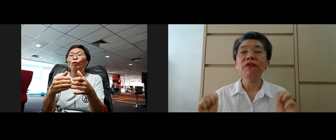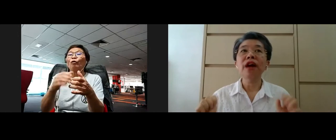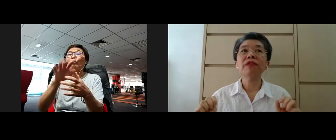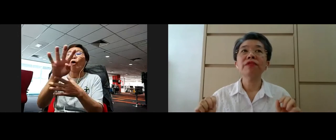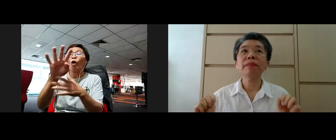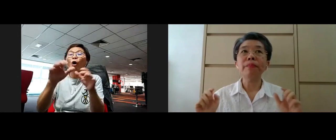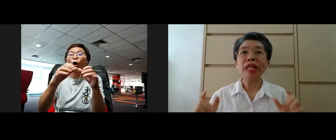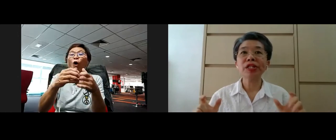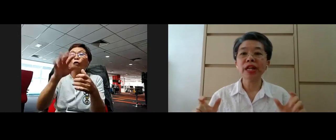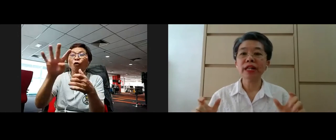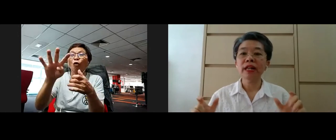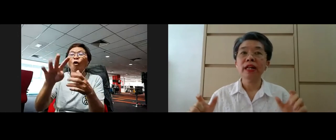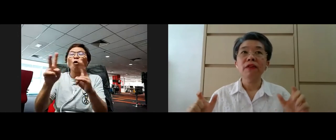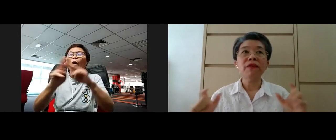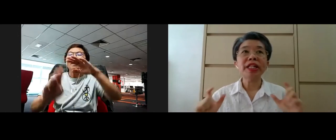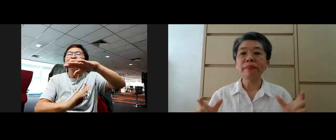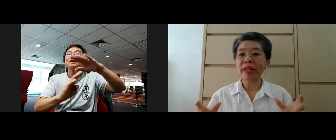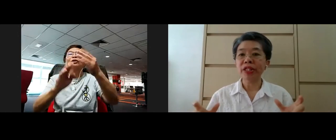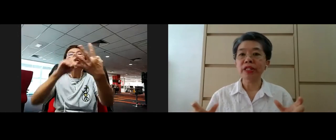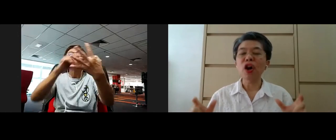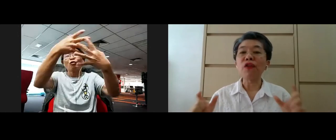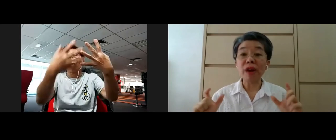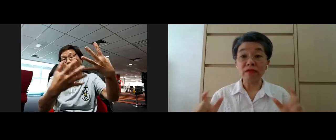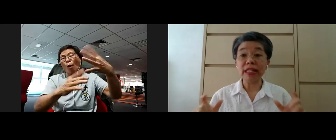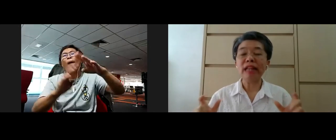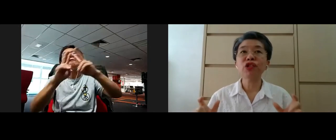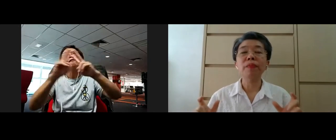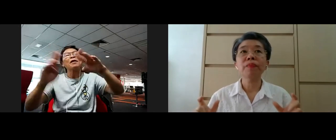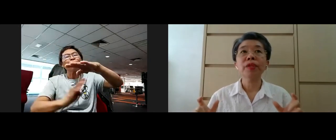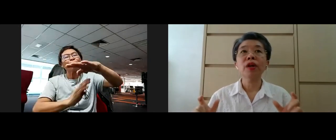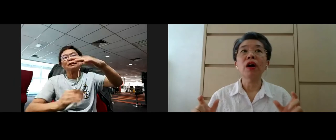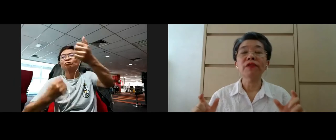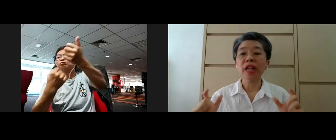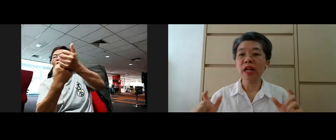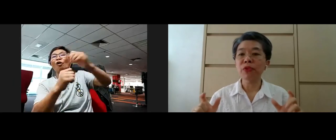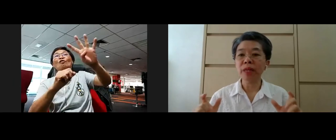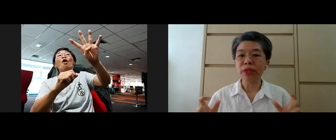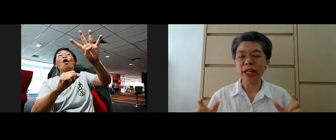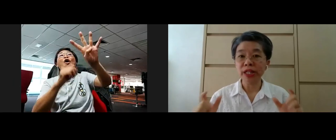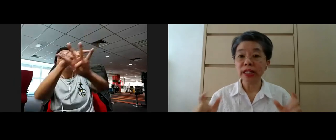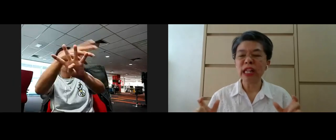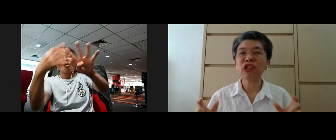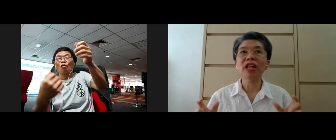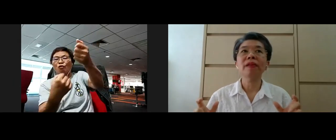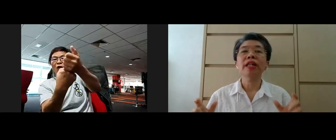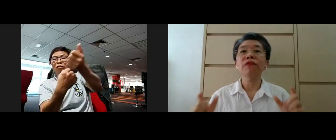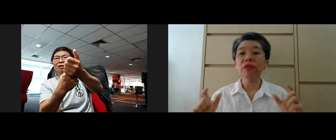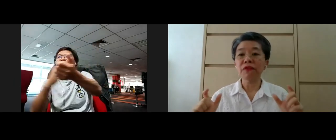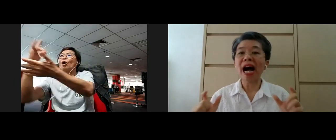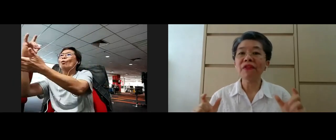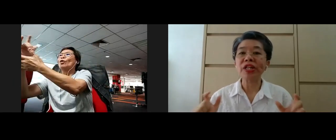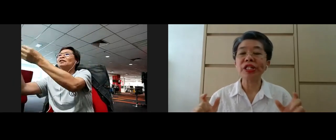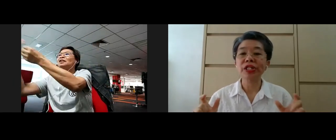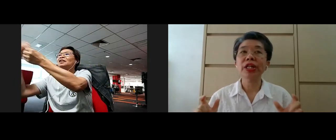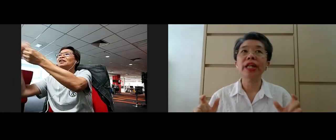the very basic fundamental of foundation of Sakyamuni Buddha's teaching the